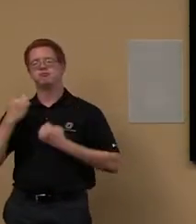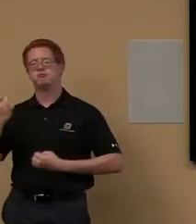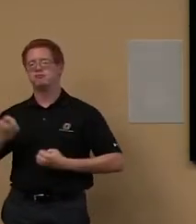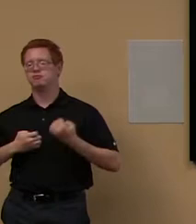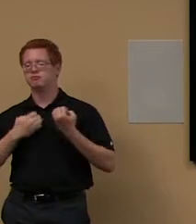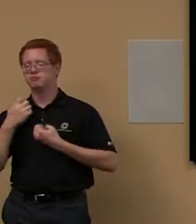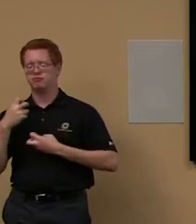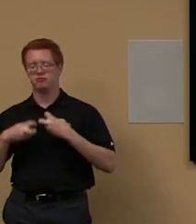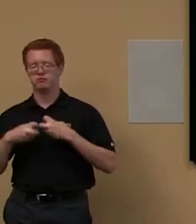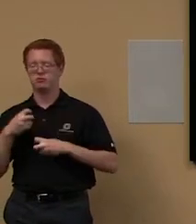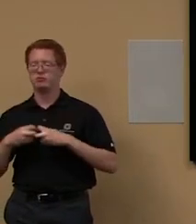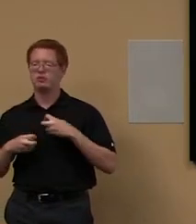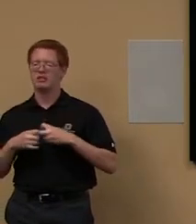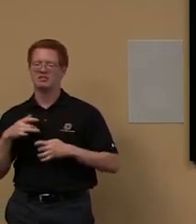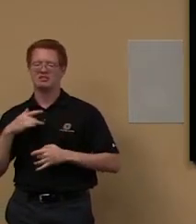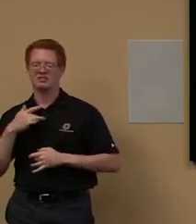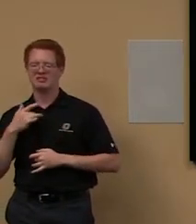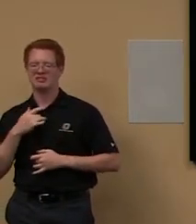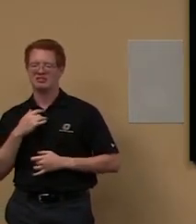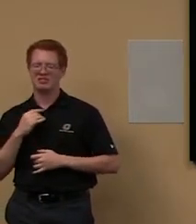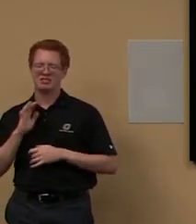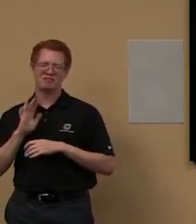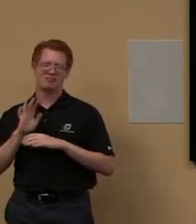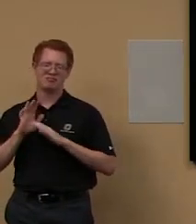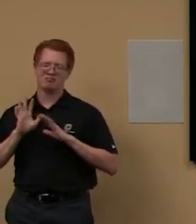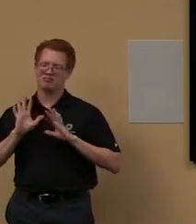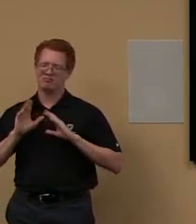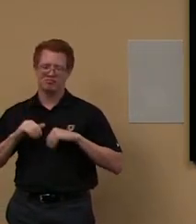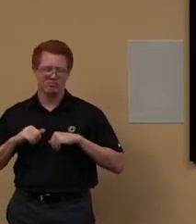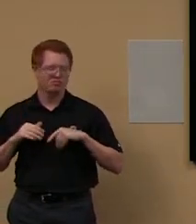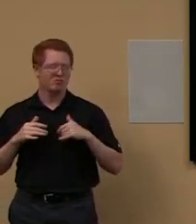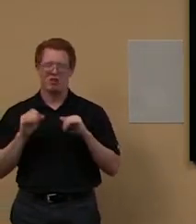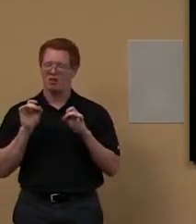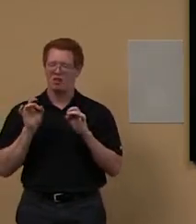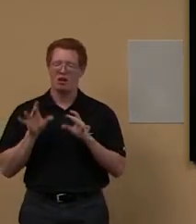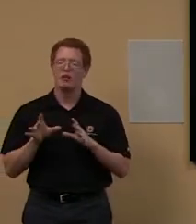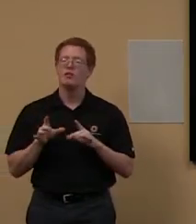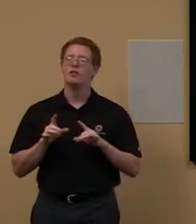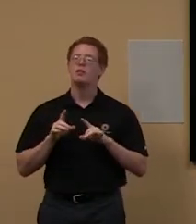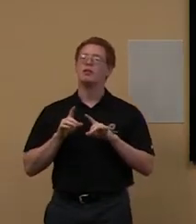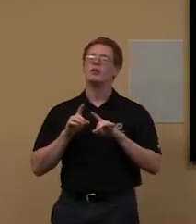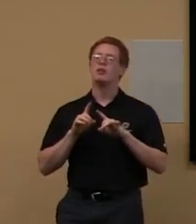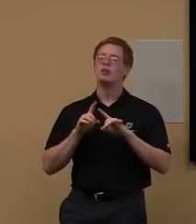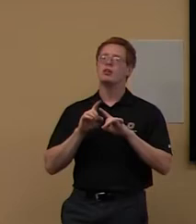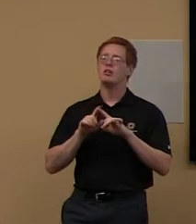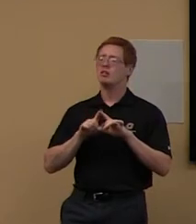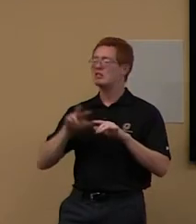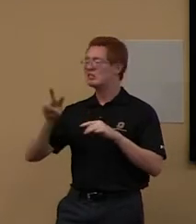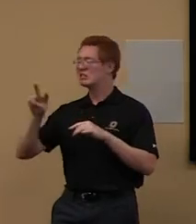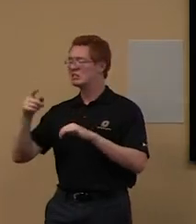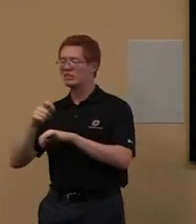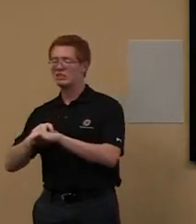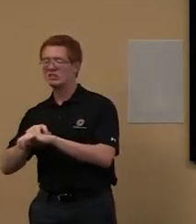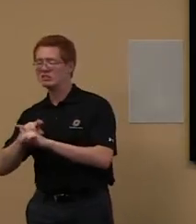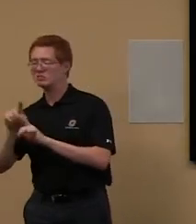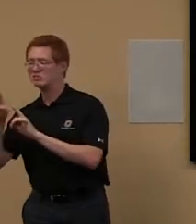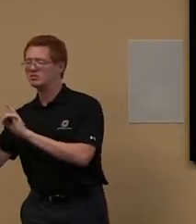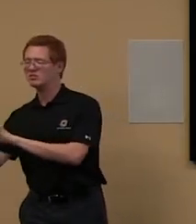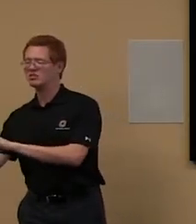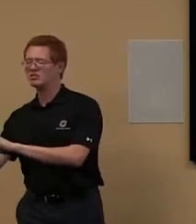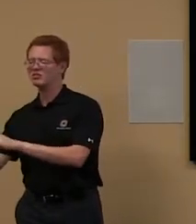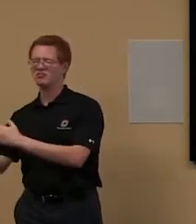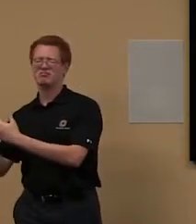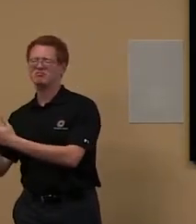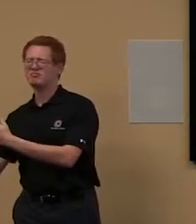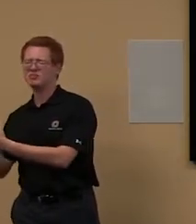Right? Um, and I, I really did just discover how much, how much easier it should be. Because as grad students,